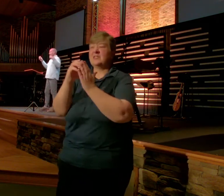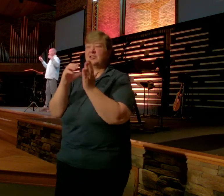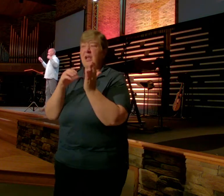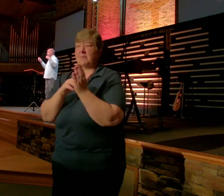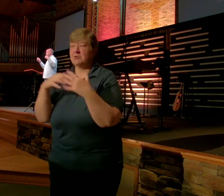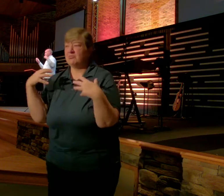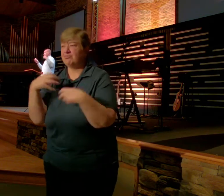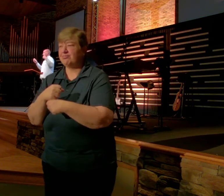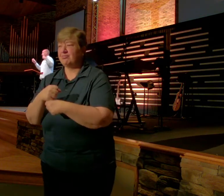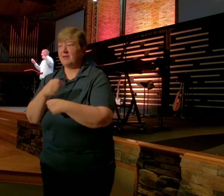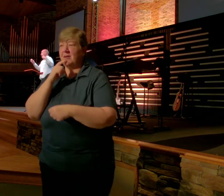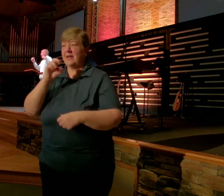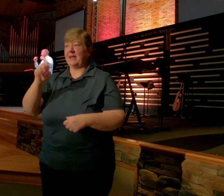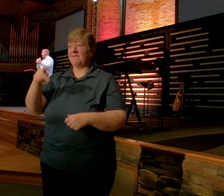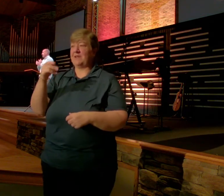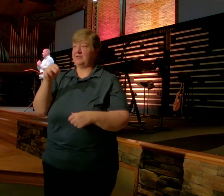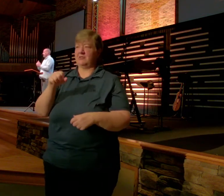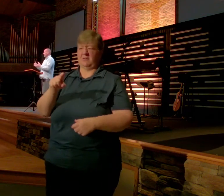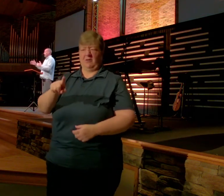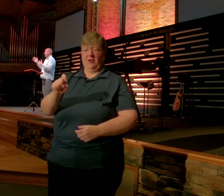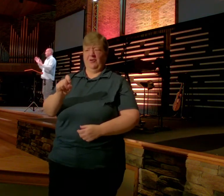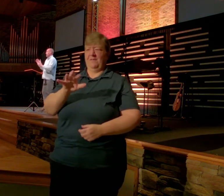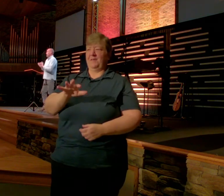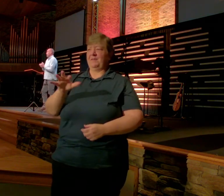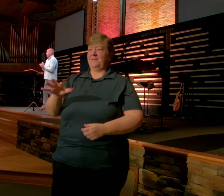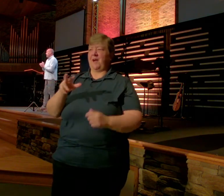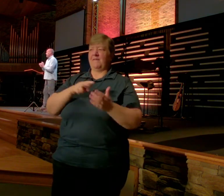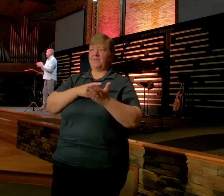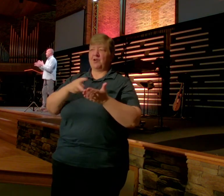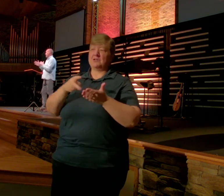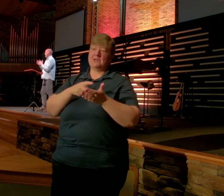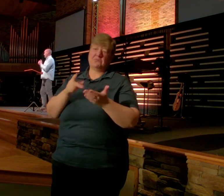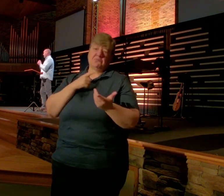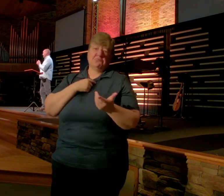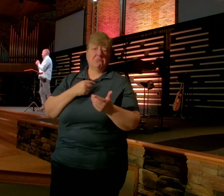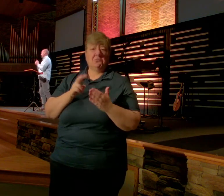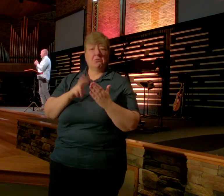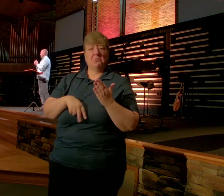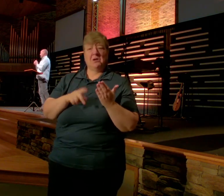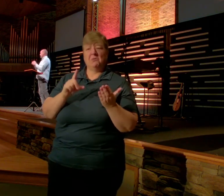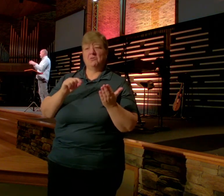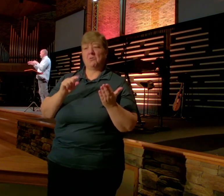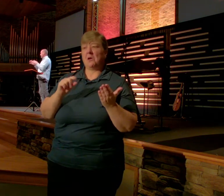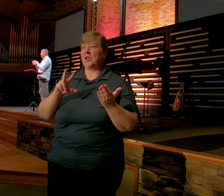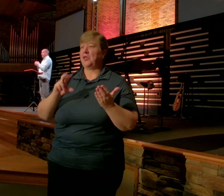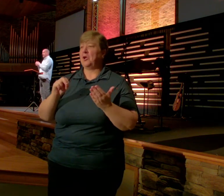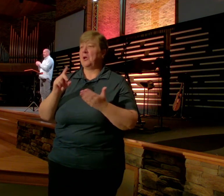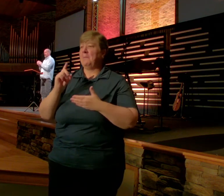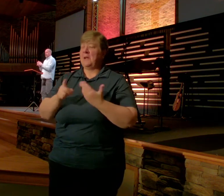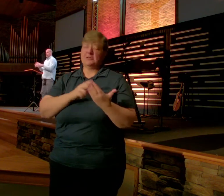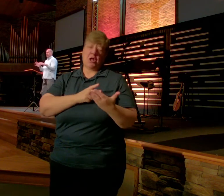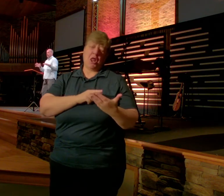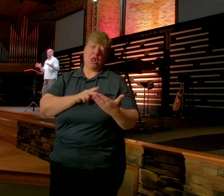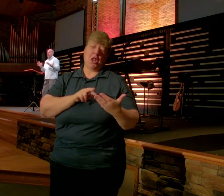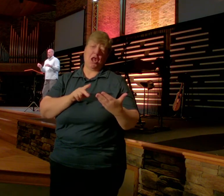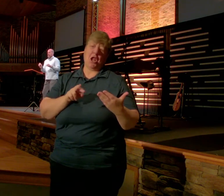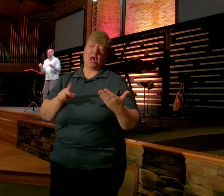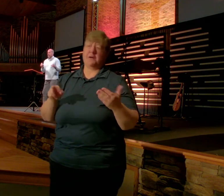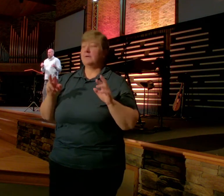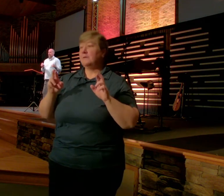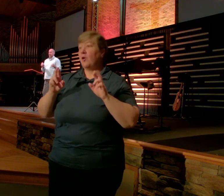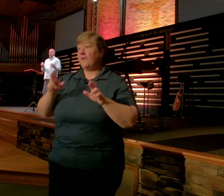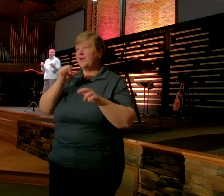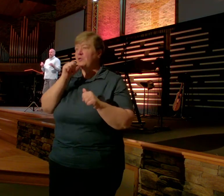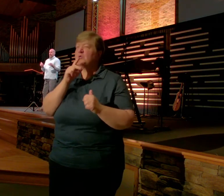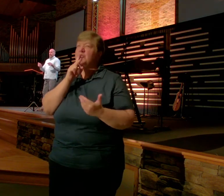155 verses You could probably read through it in about 20 to 30 minutes And get through it that quickly But I hope you don't just get through